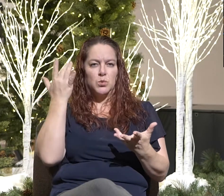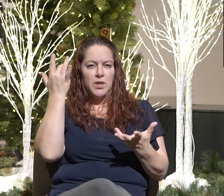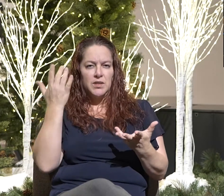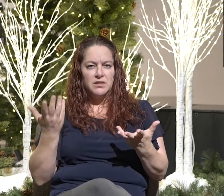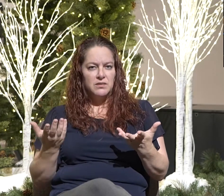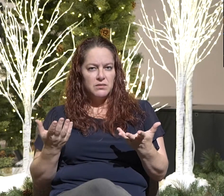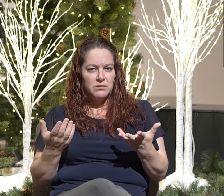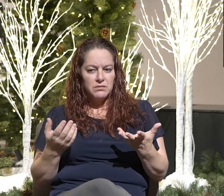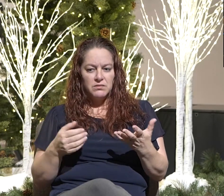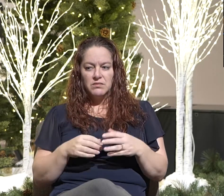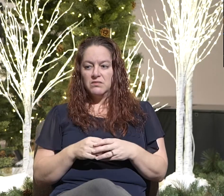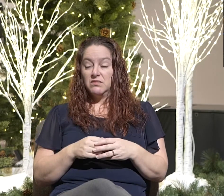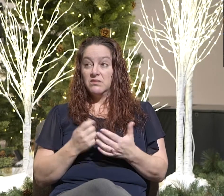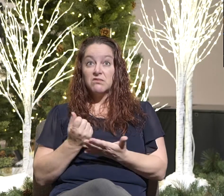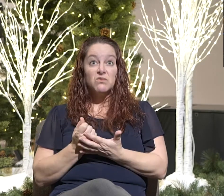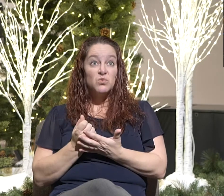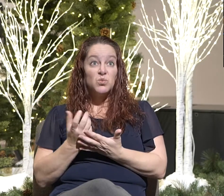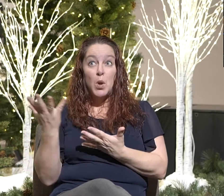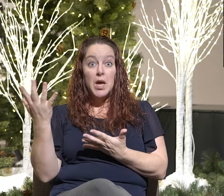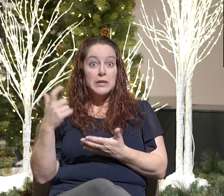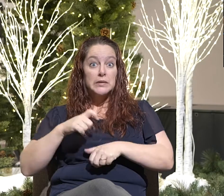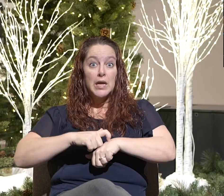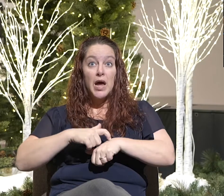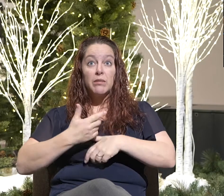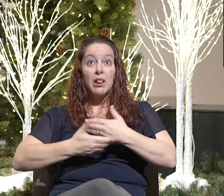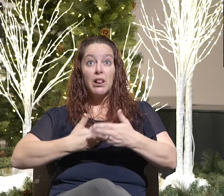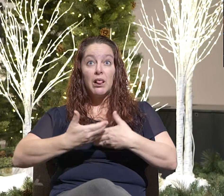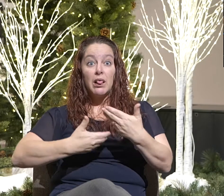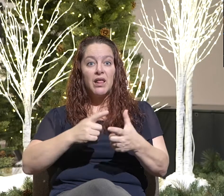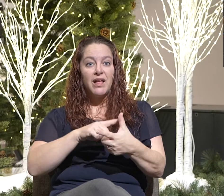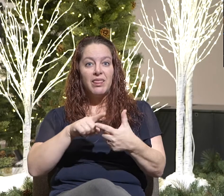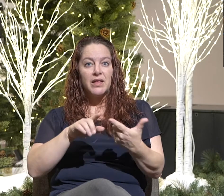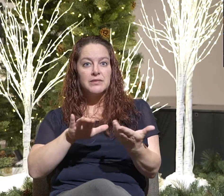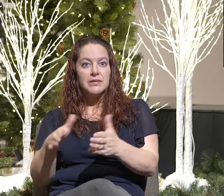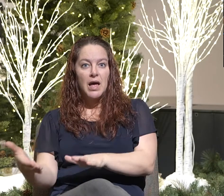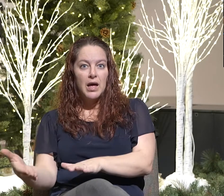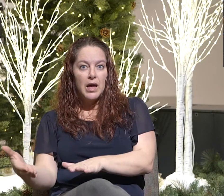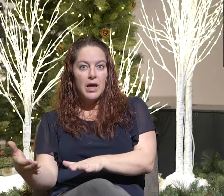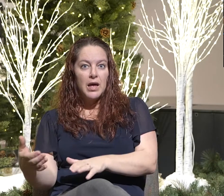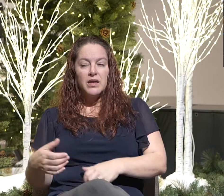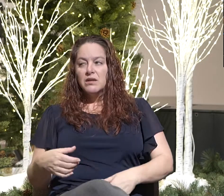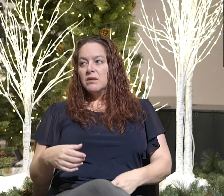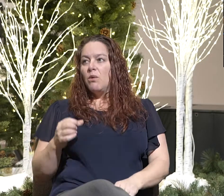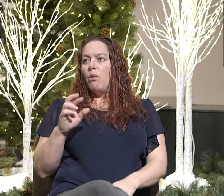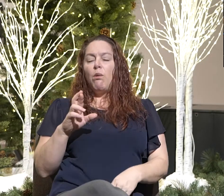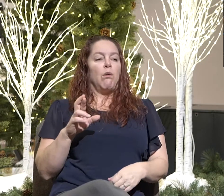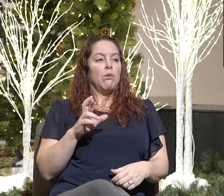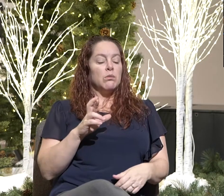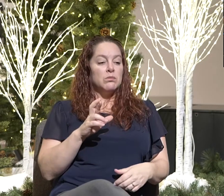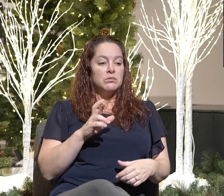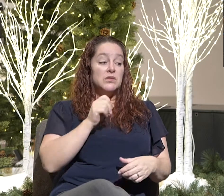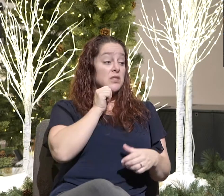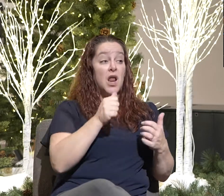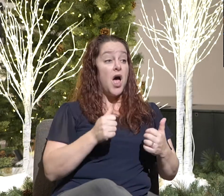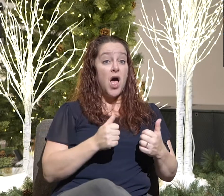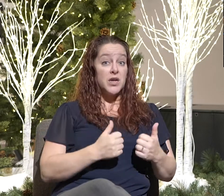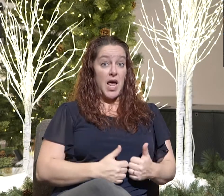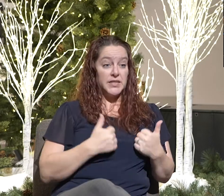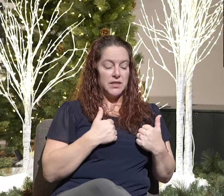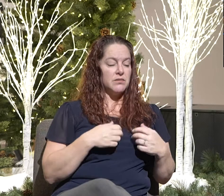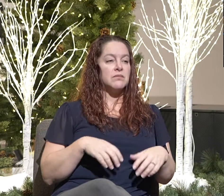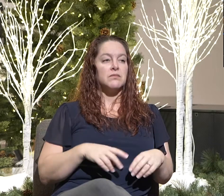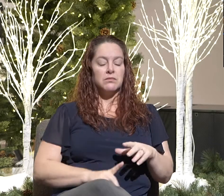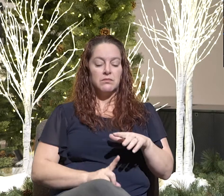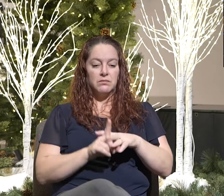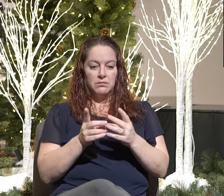To just waste time until we die? Did we just not exist, born, live